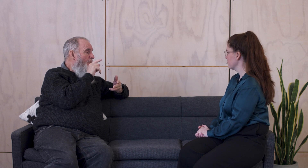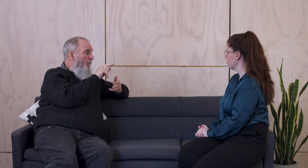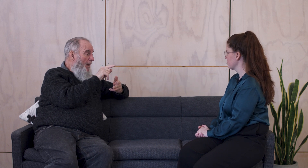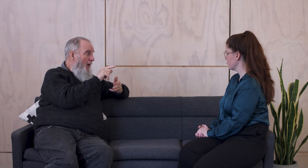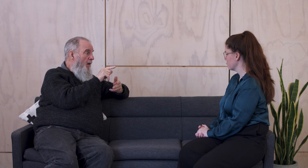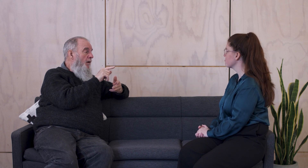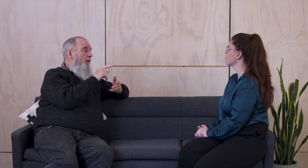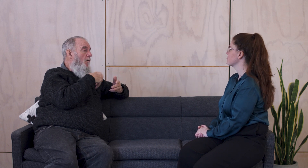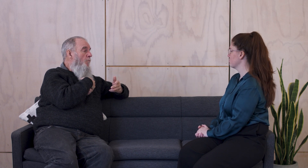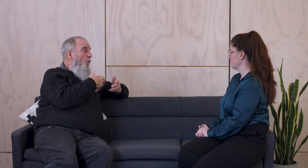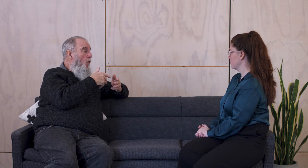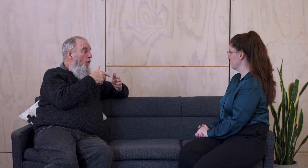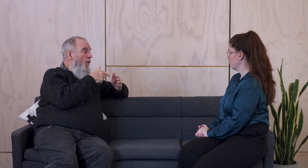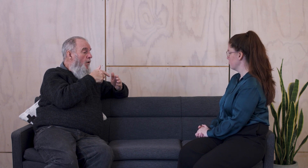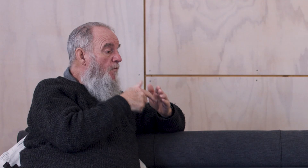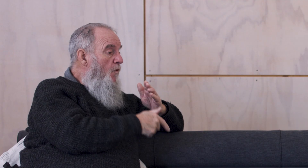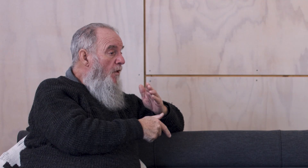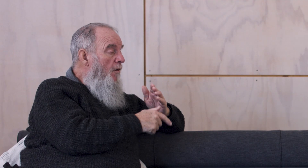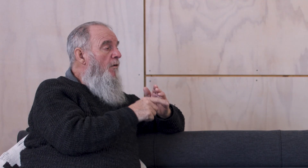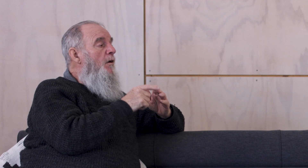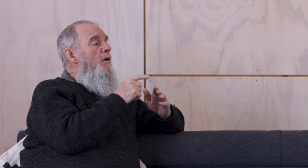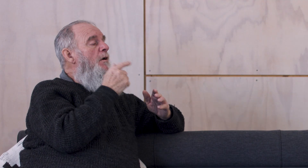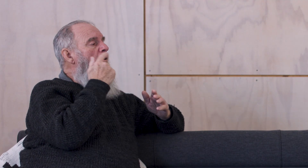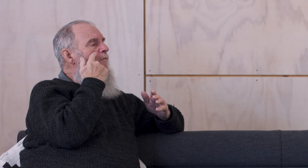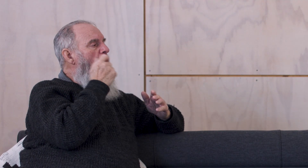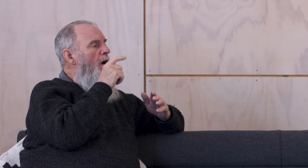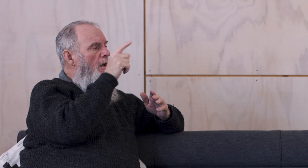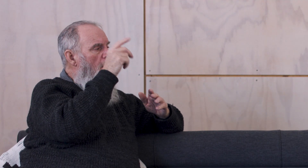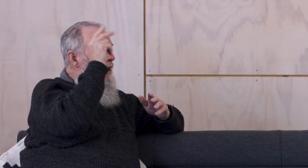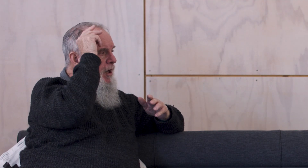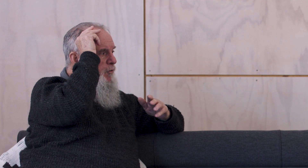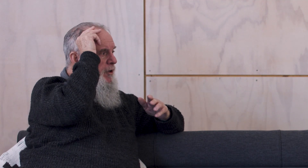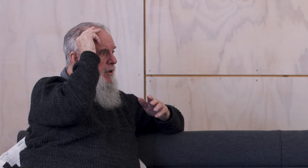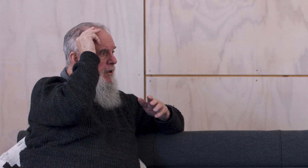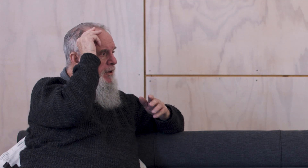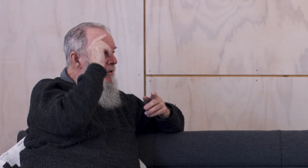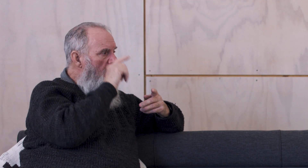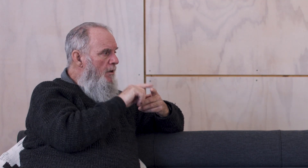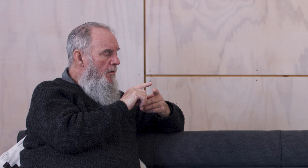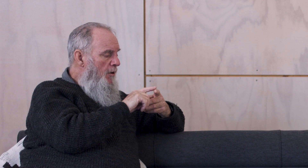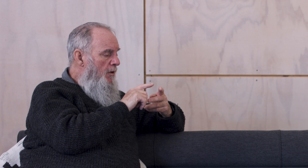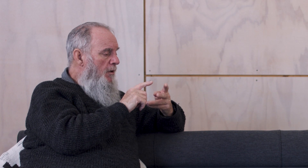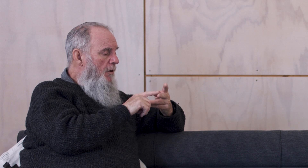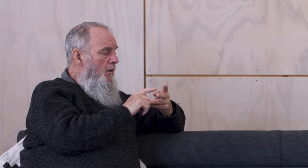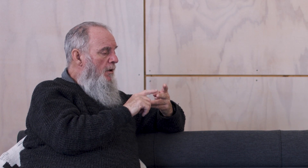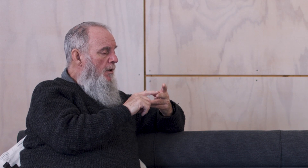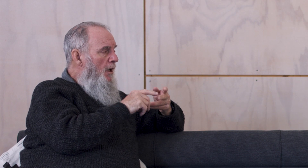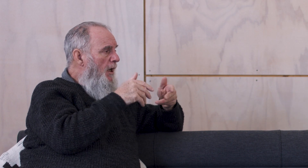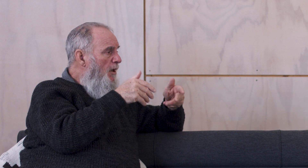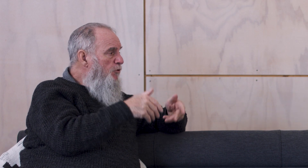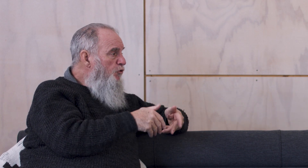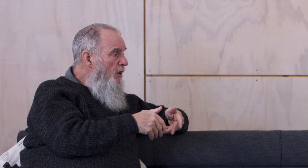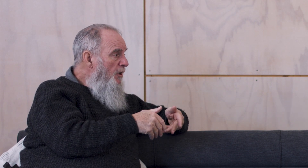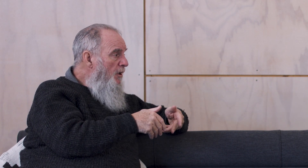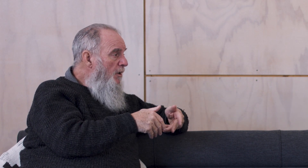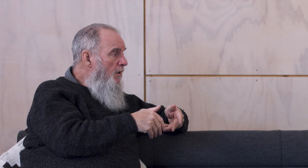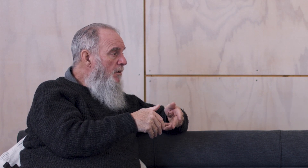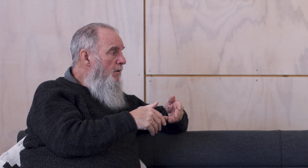Then, if you want to find more information, you can do this by researching at the library, in cemetery records,